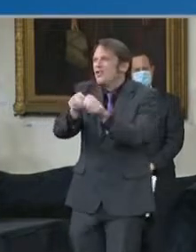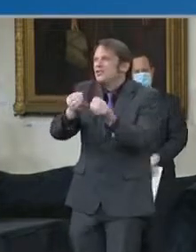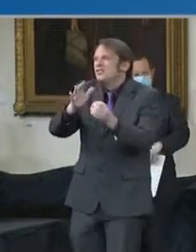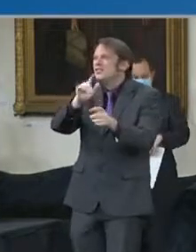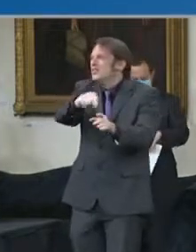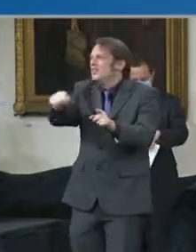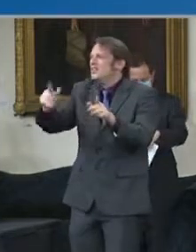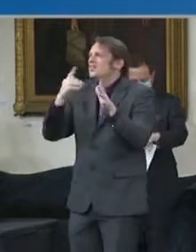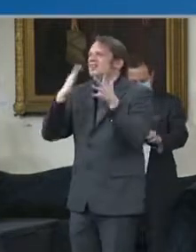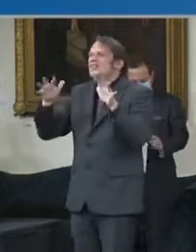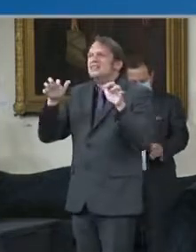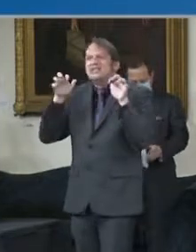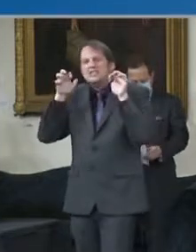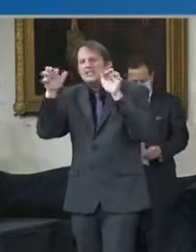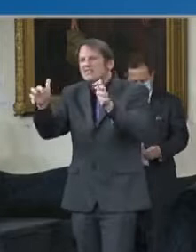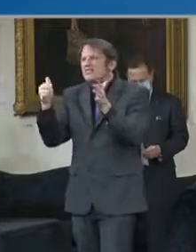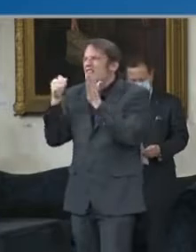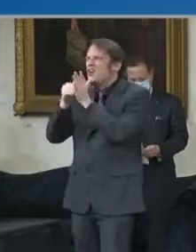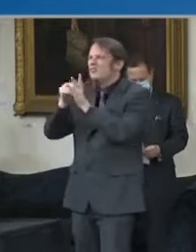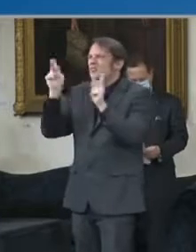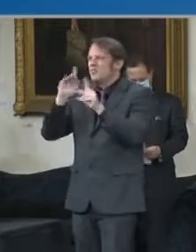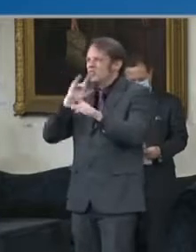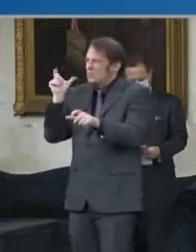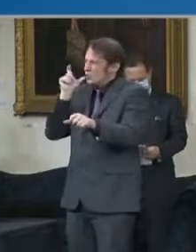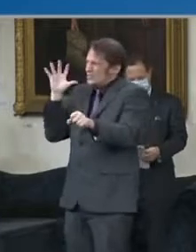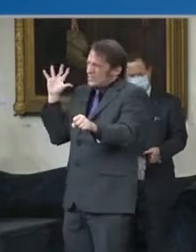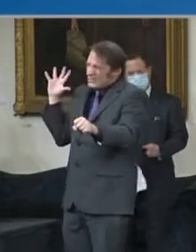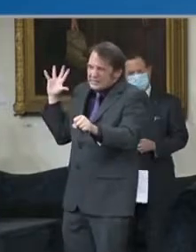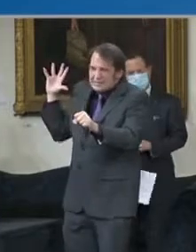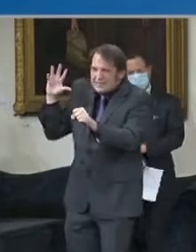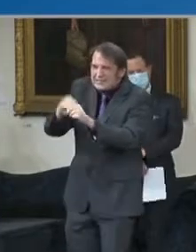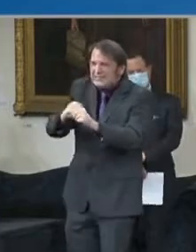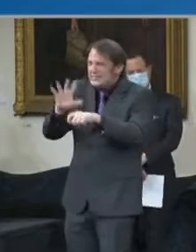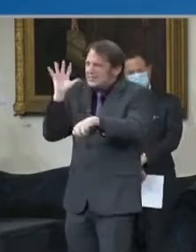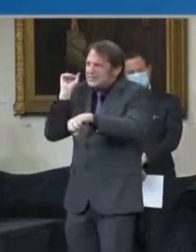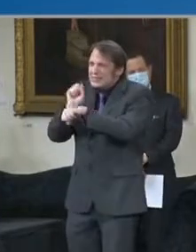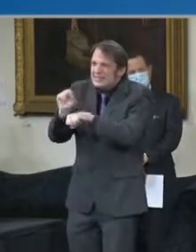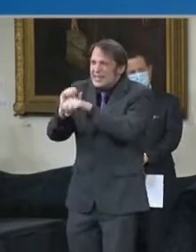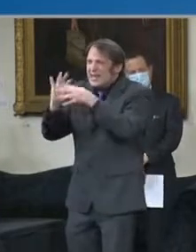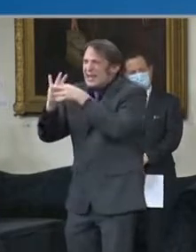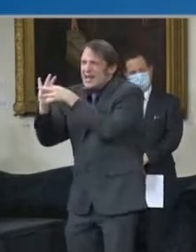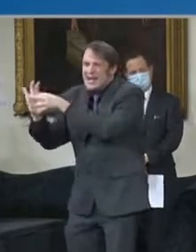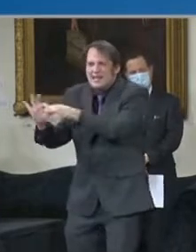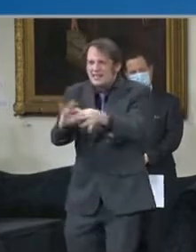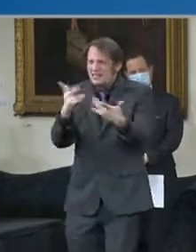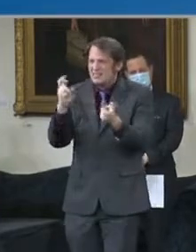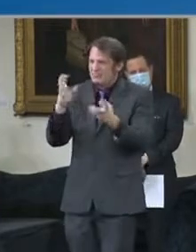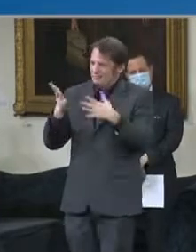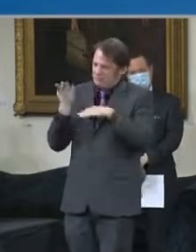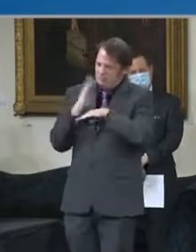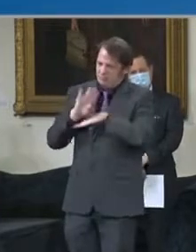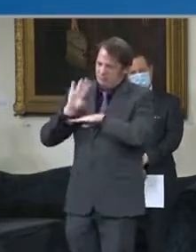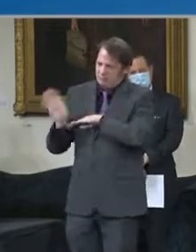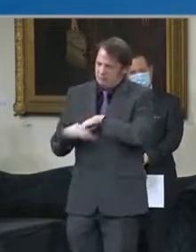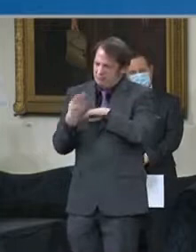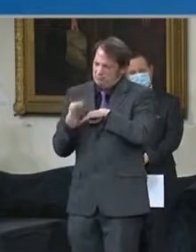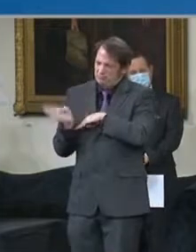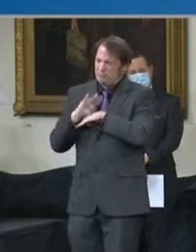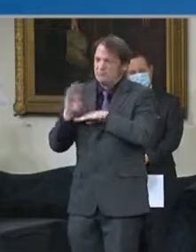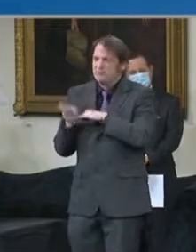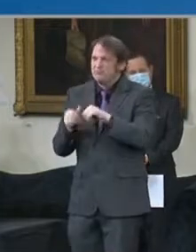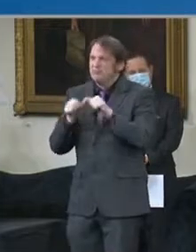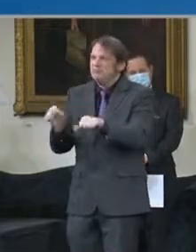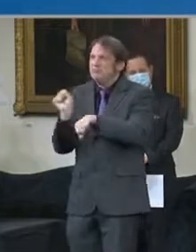people who have been literally working around the clock seven days a week to help us reach this moment.